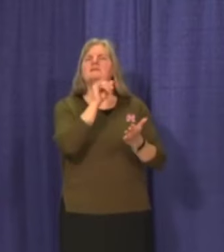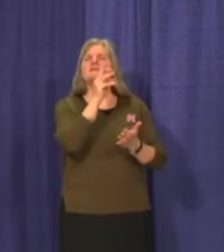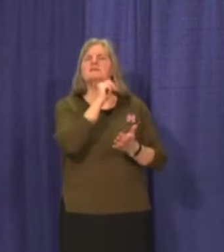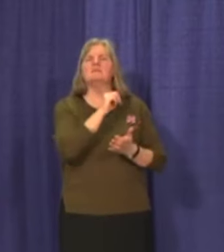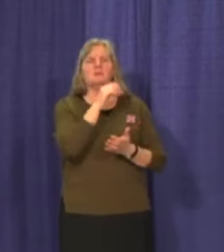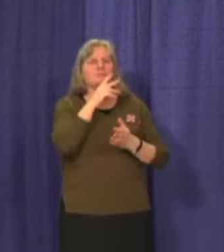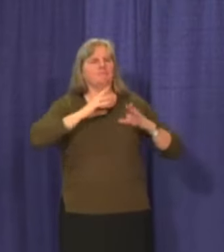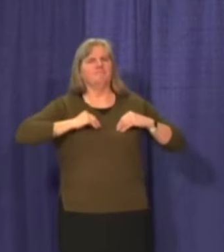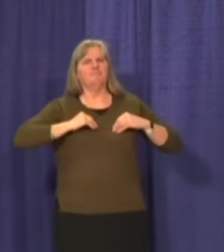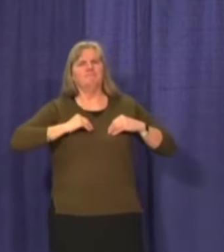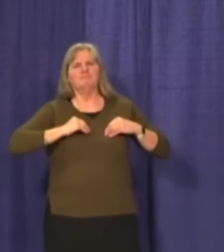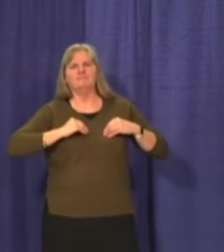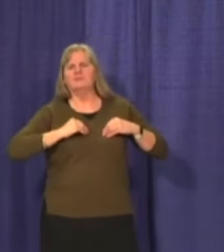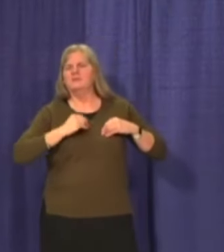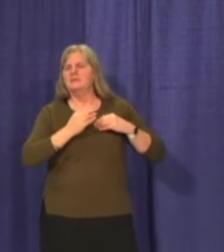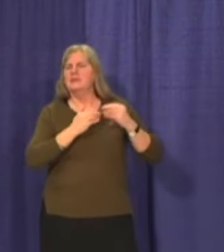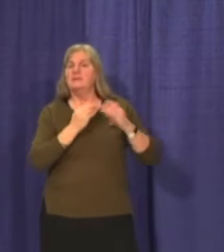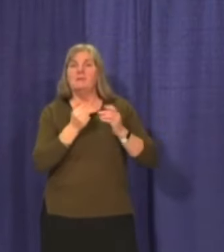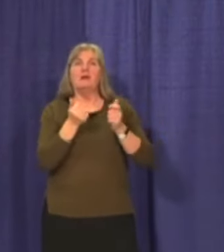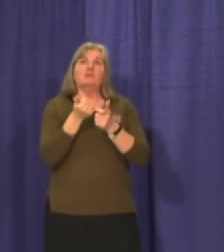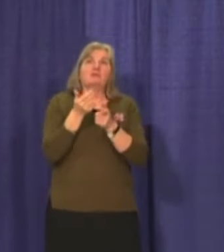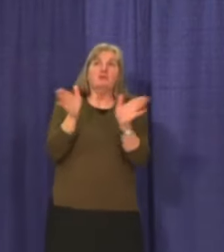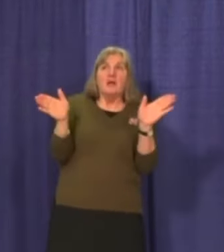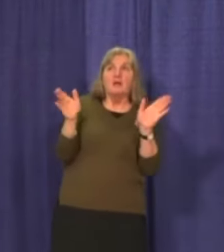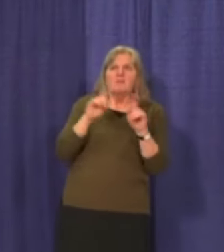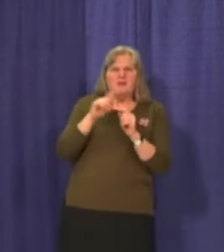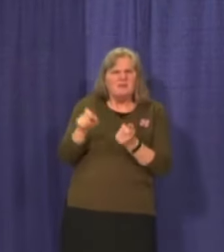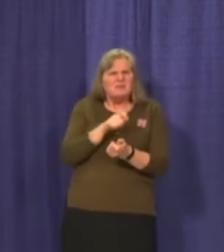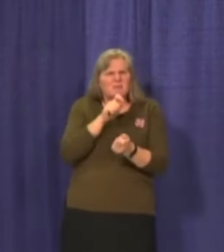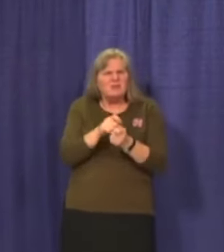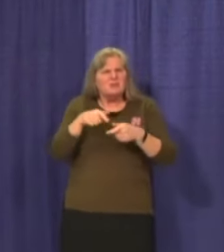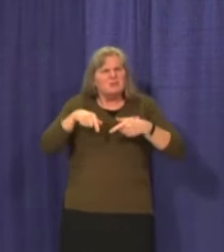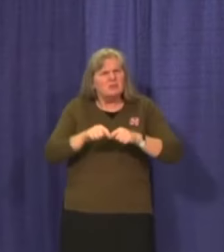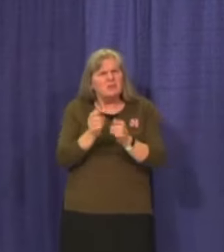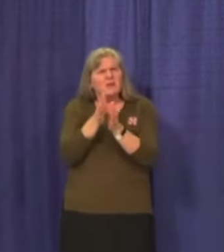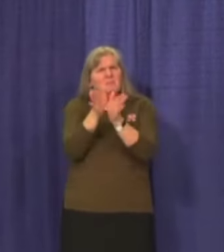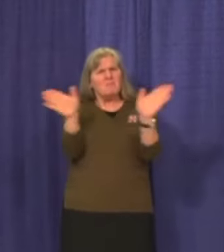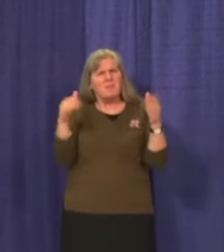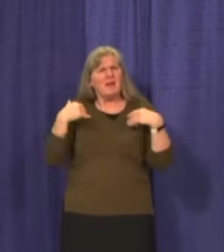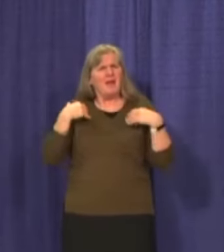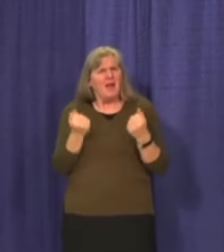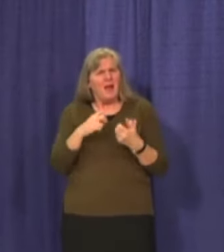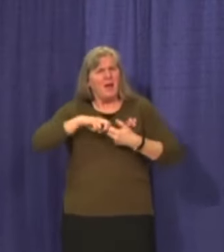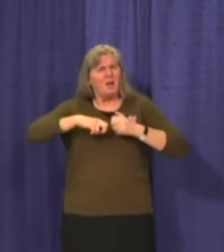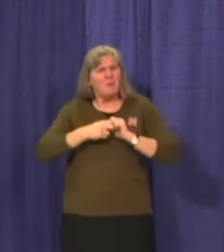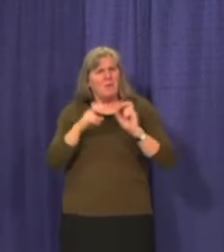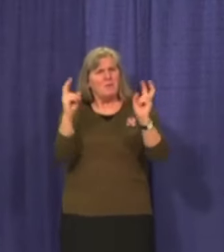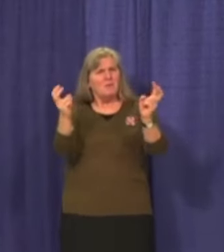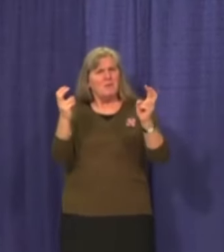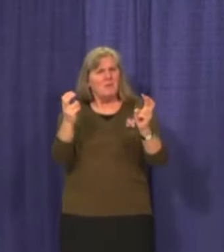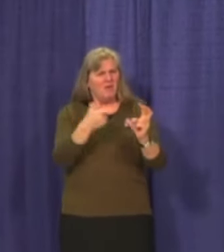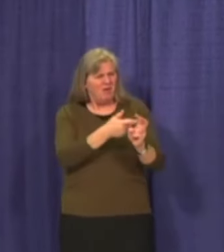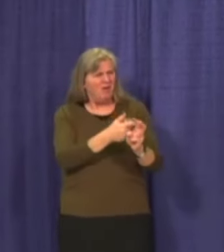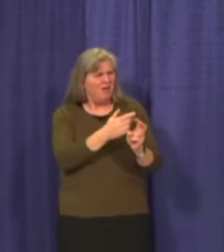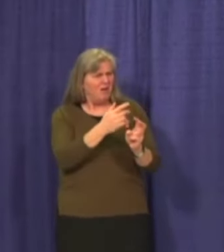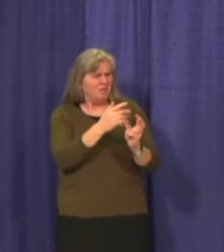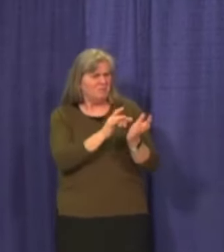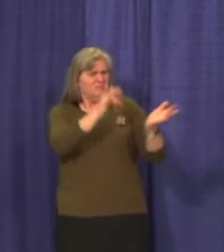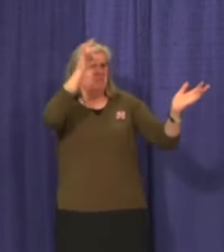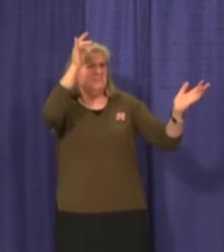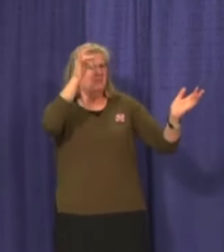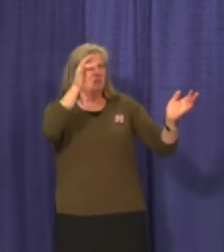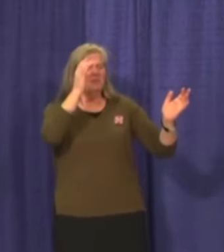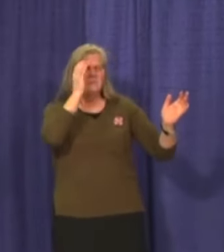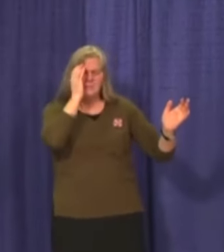unacceptable at any time but especially during a public health crisis. Our current self